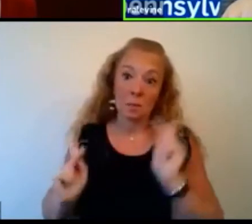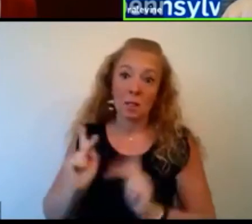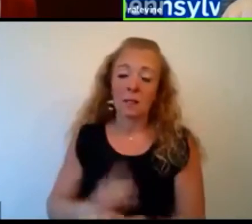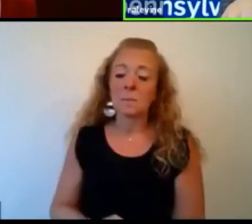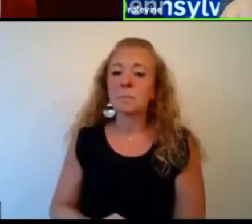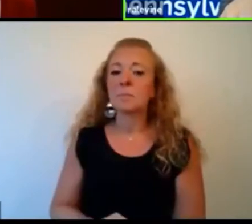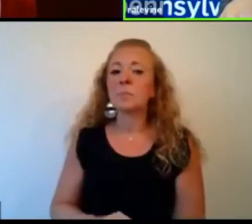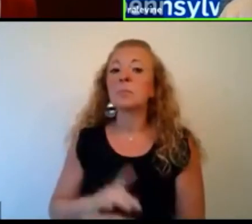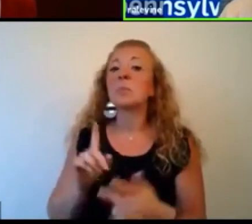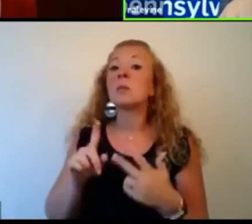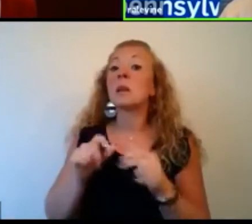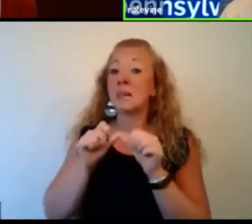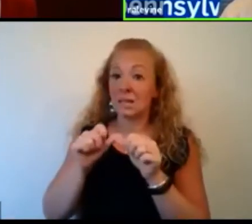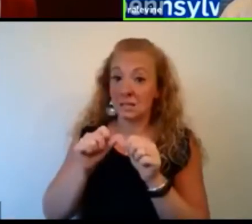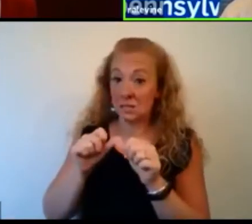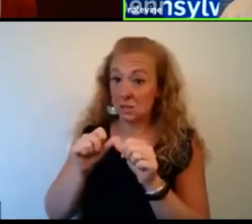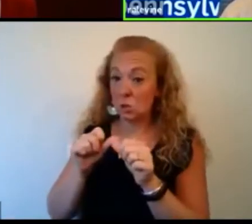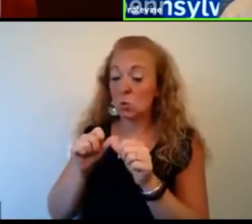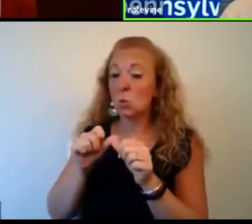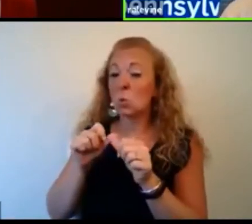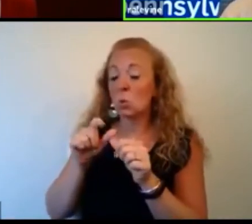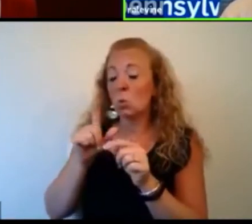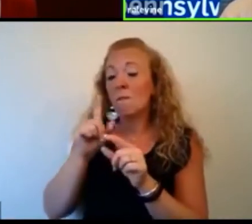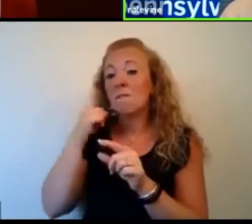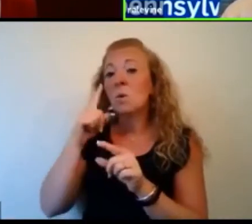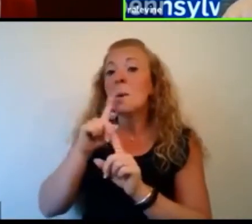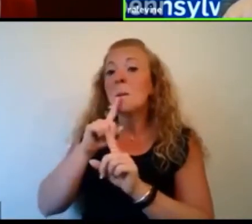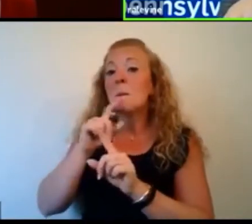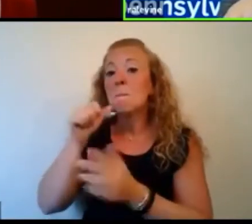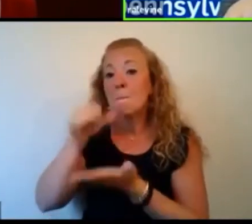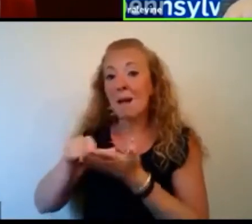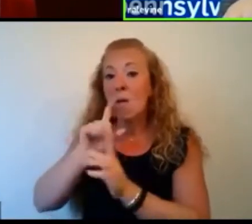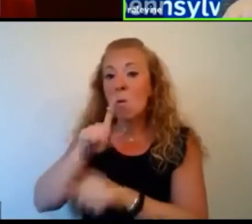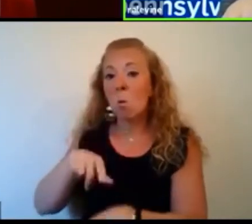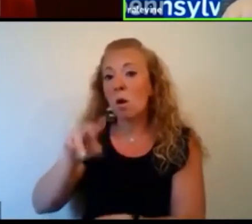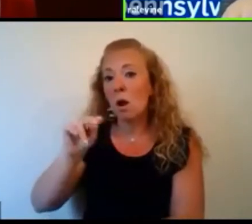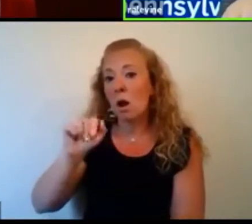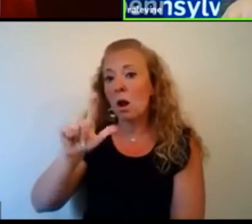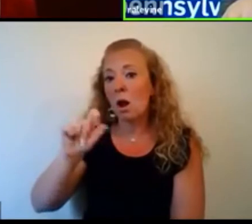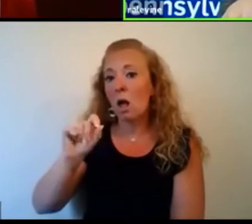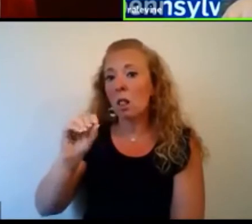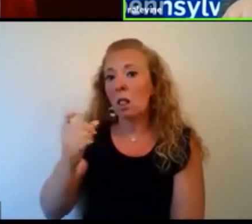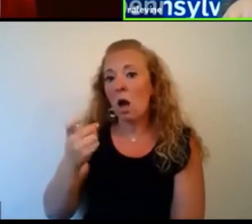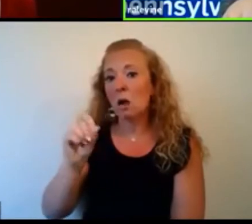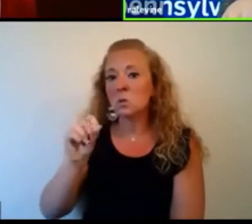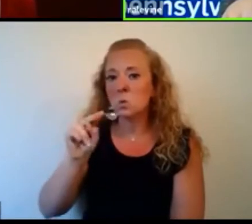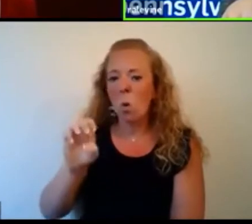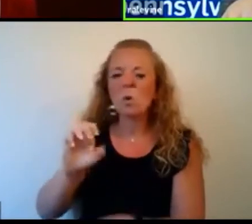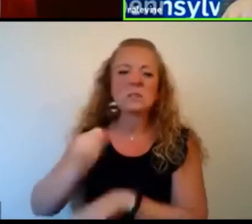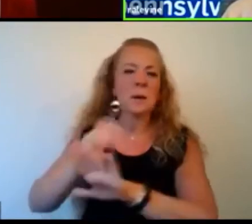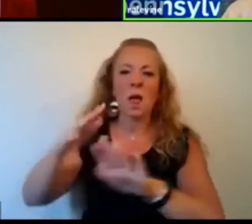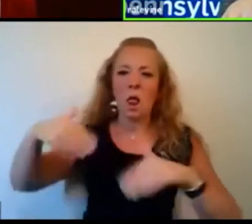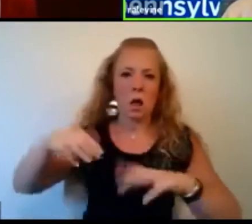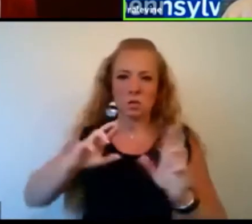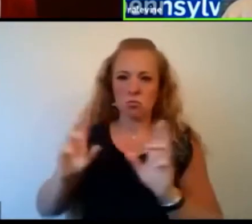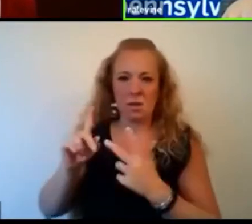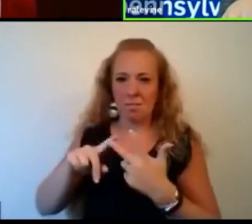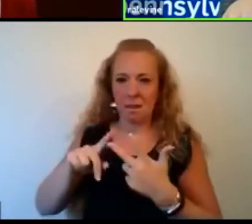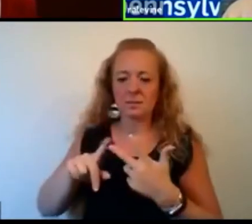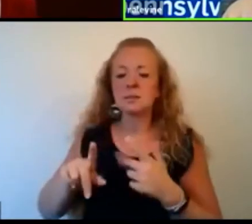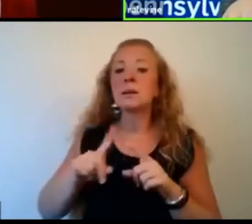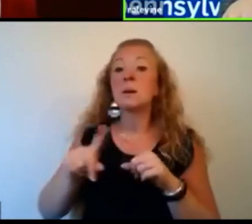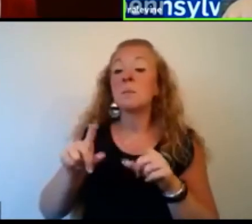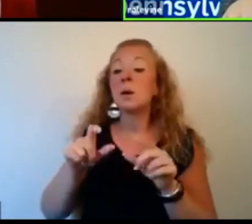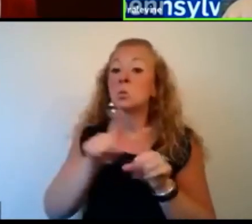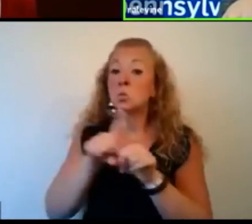working on mail-order naloxone. That's not available yet, but we're working to get that established. And then expanding treatment, particularly with access